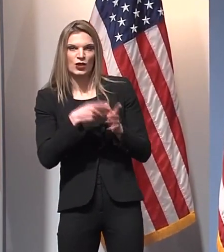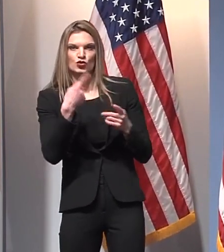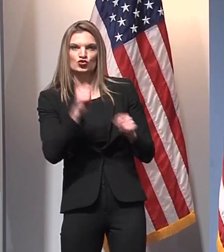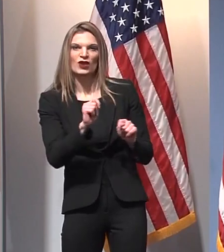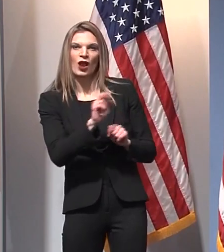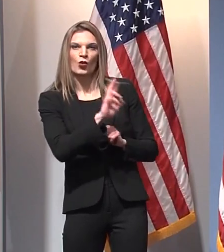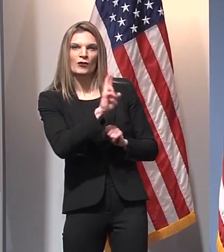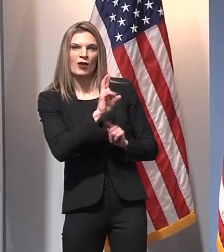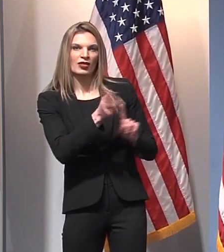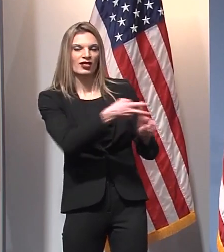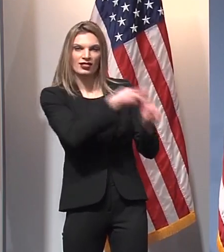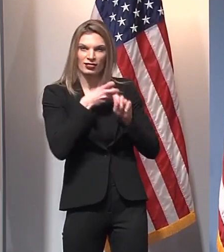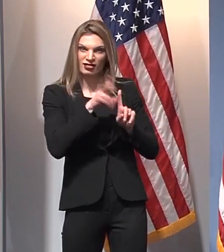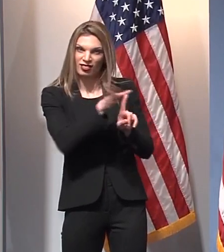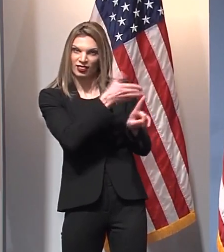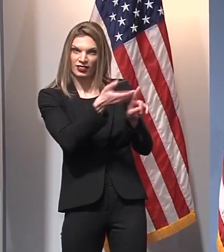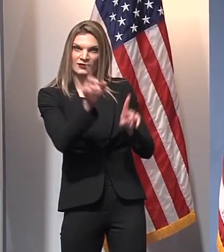in return?